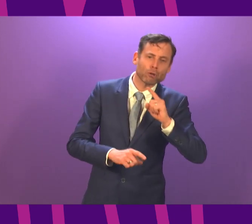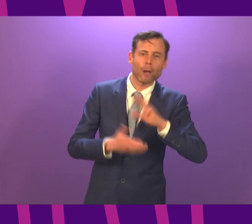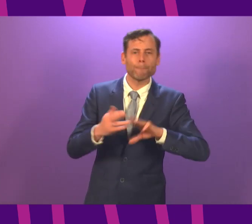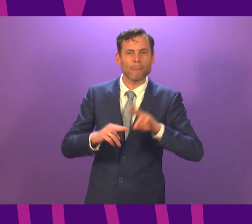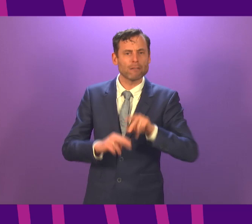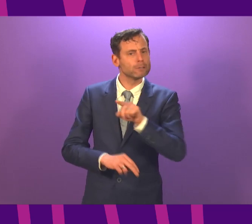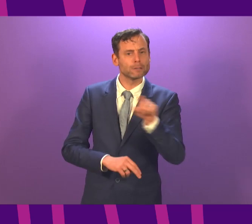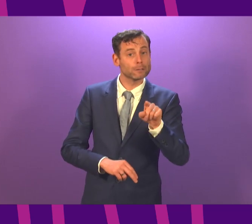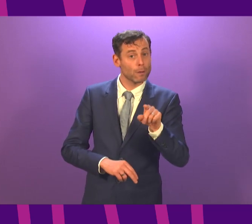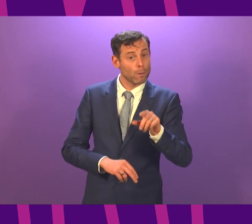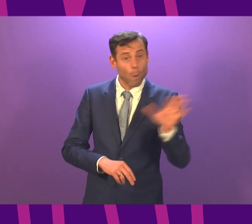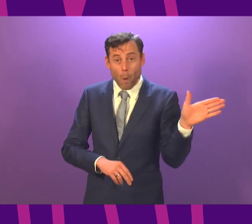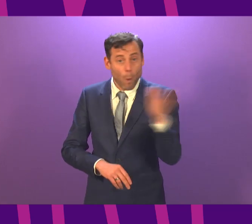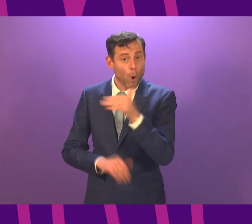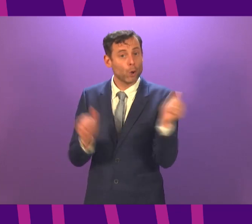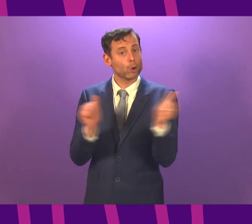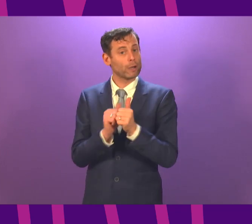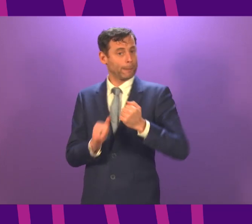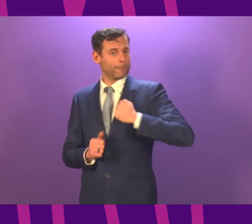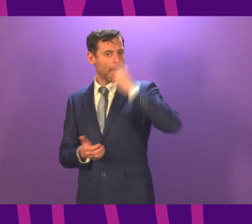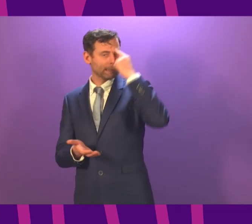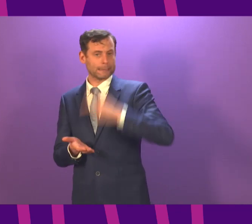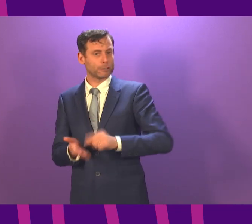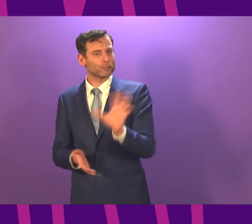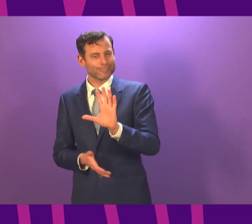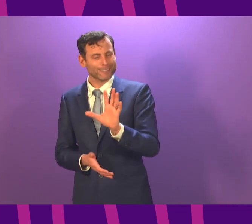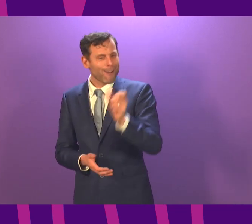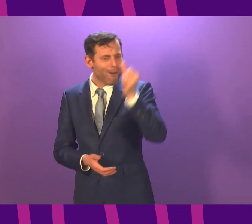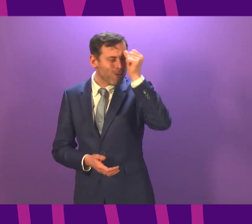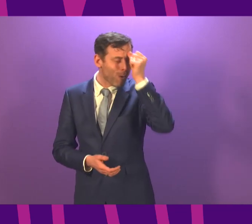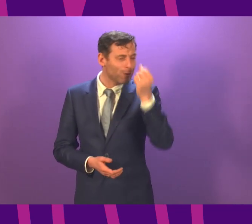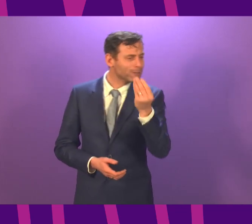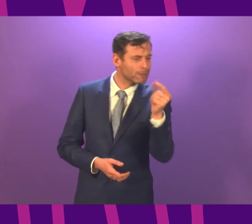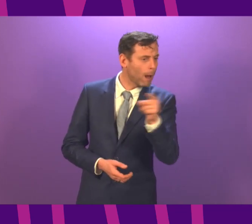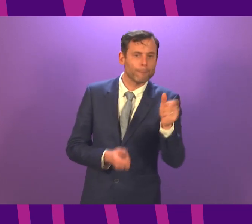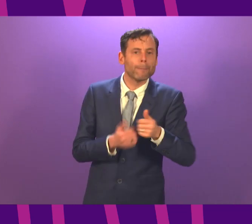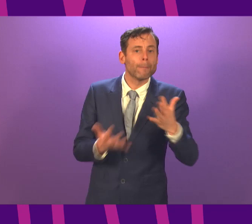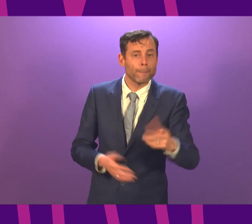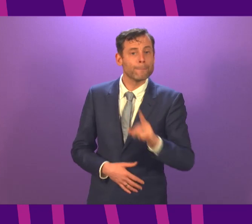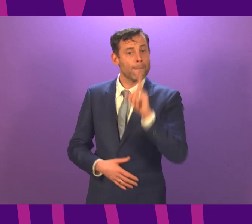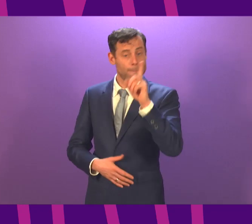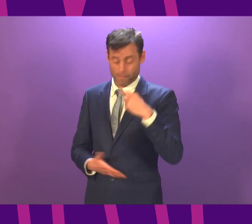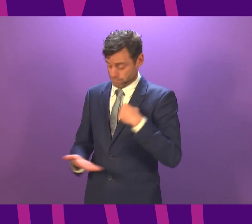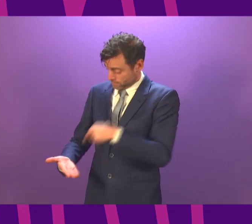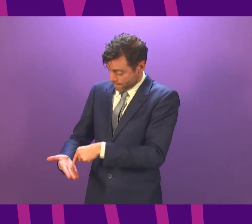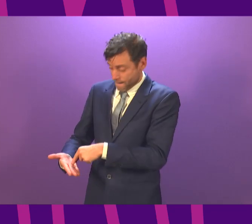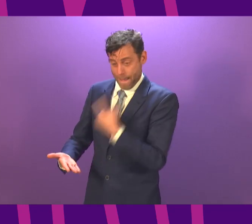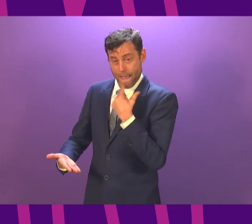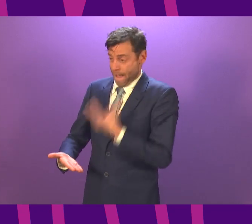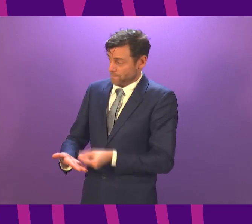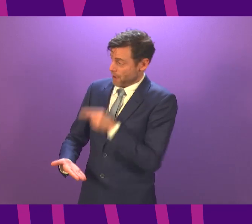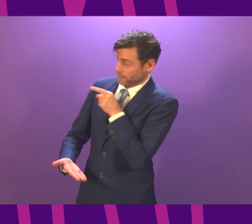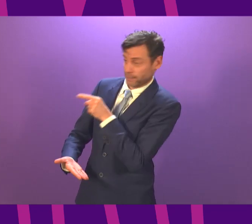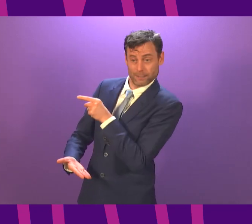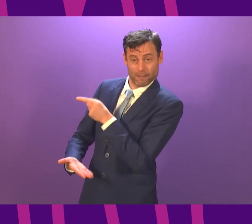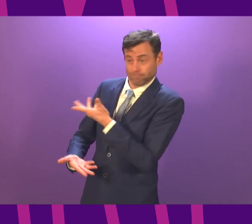look at teachers and parents in the eye and say that that is my clear judgment based on the advice I have been given. That has changed for this